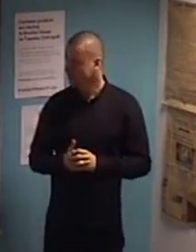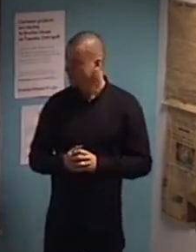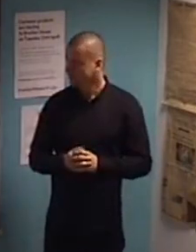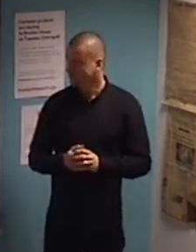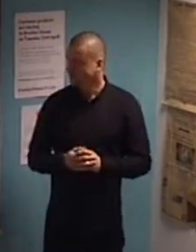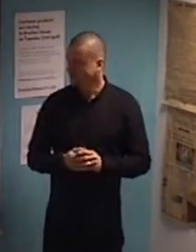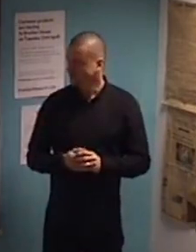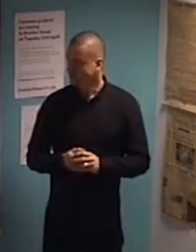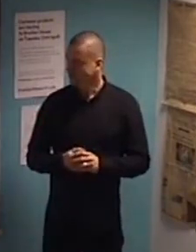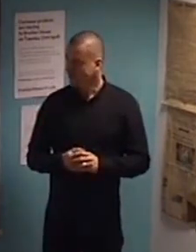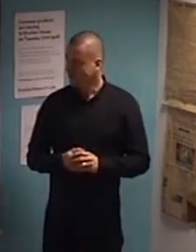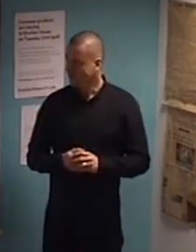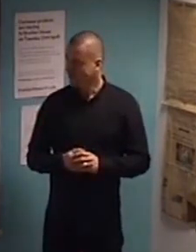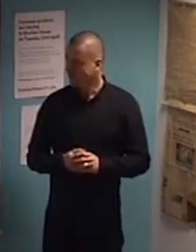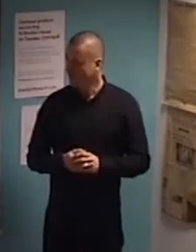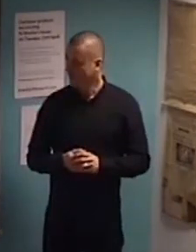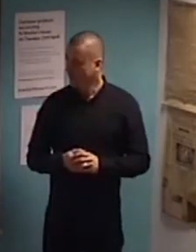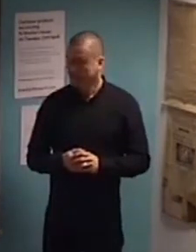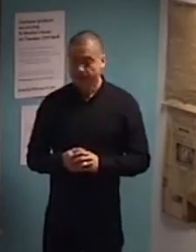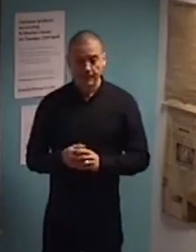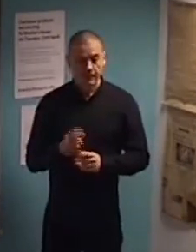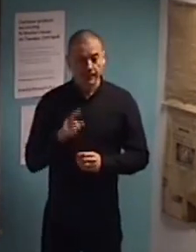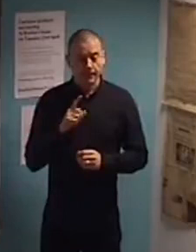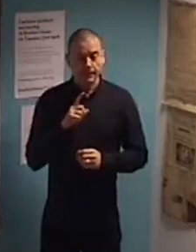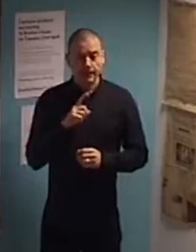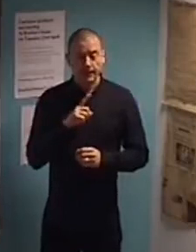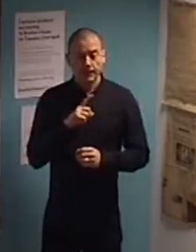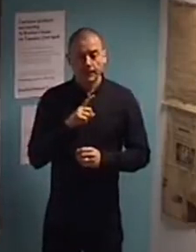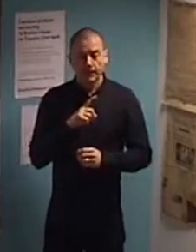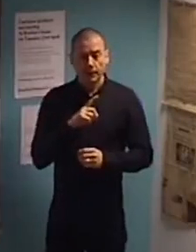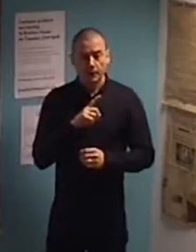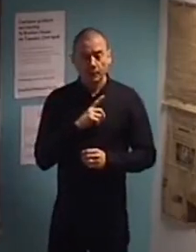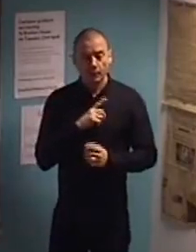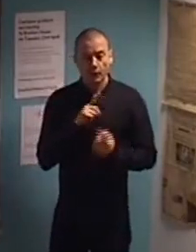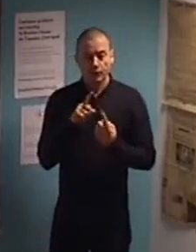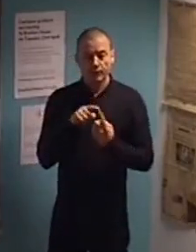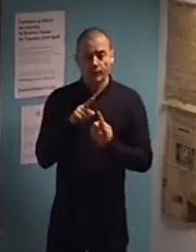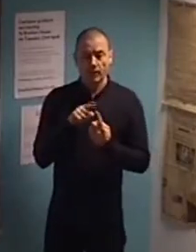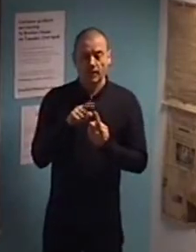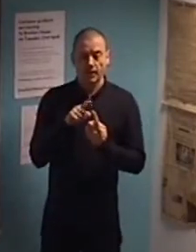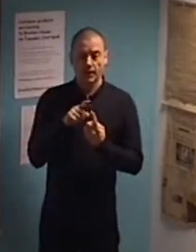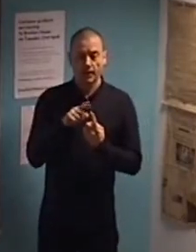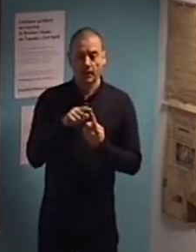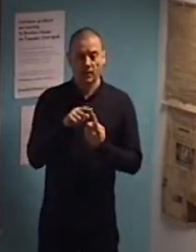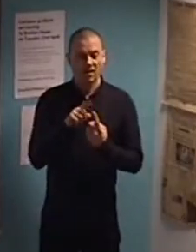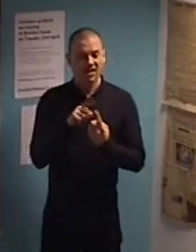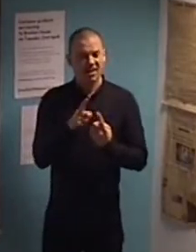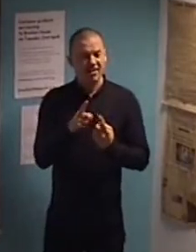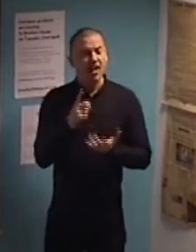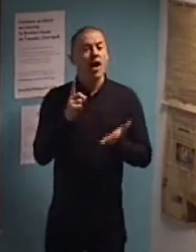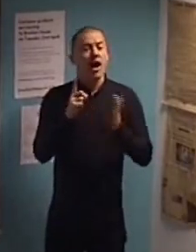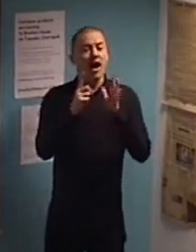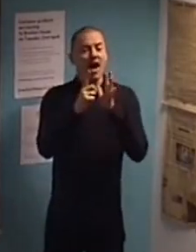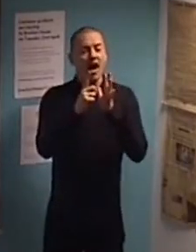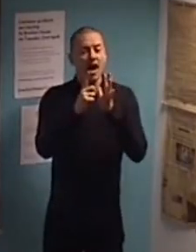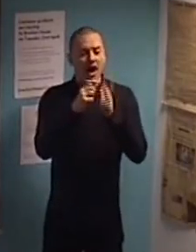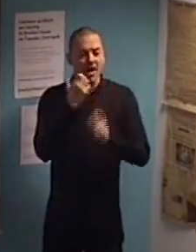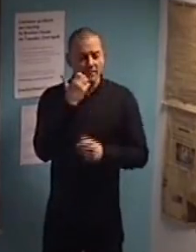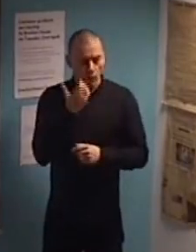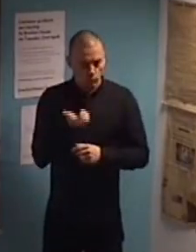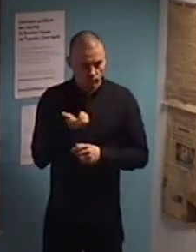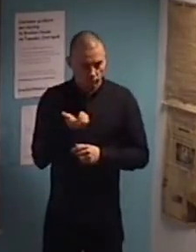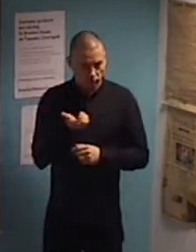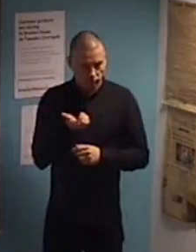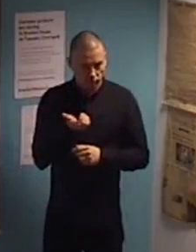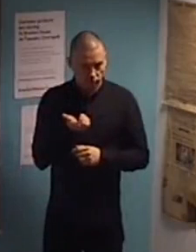Because the first one, actually, especially, like, iPhone, they managed to get